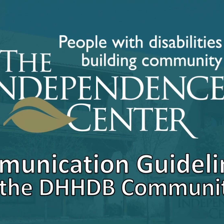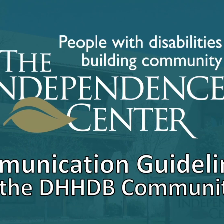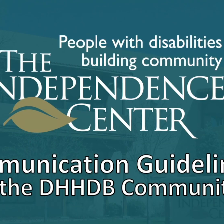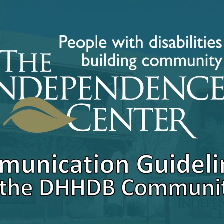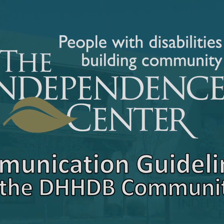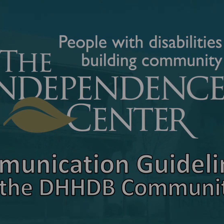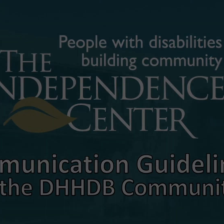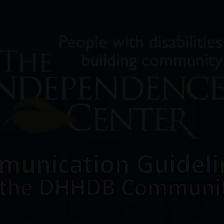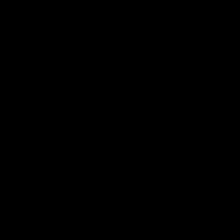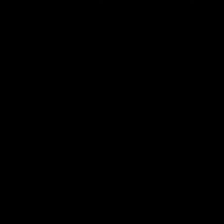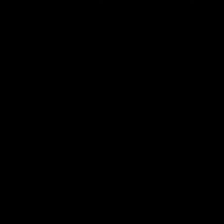To grab IDP for Moves that could There